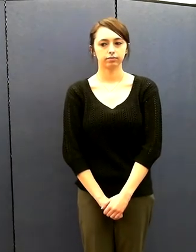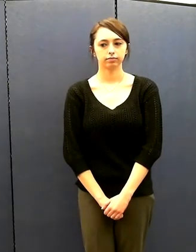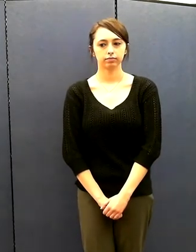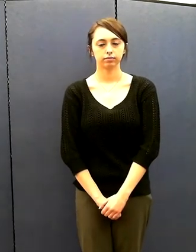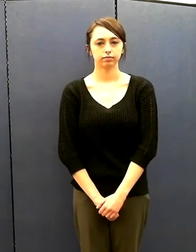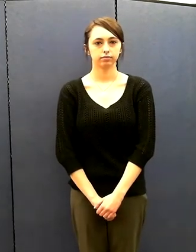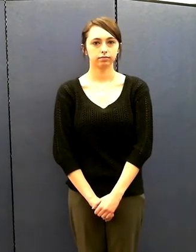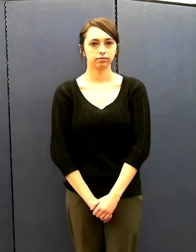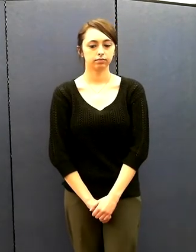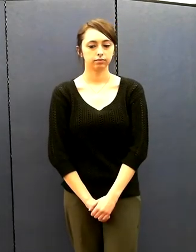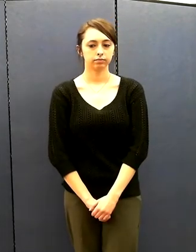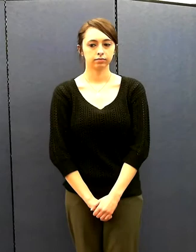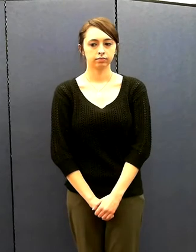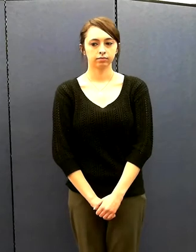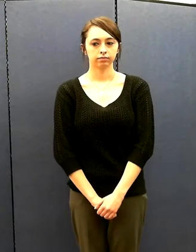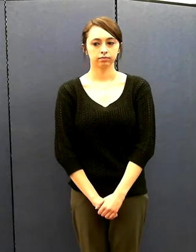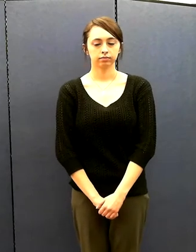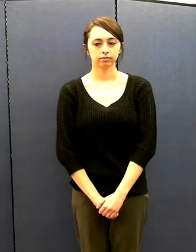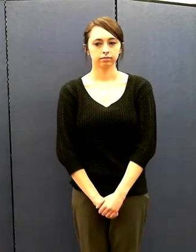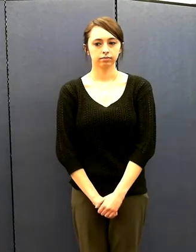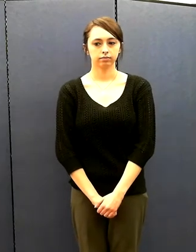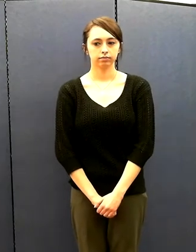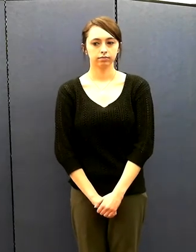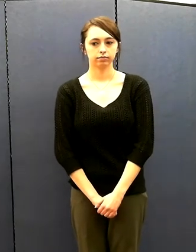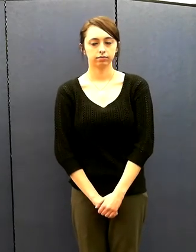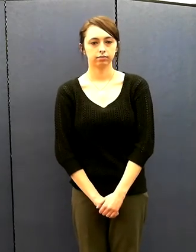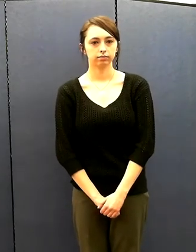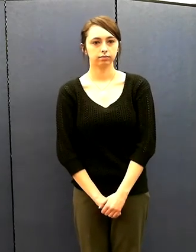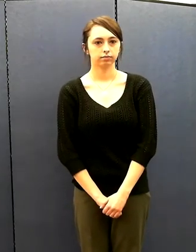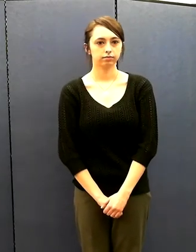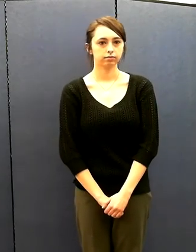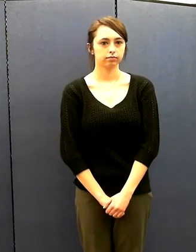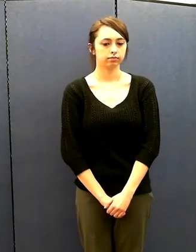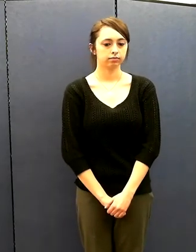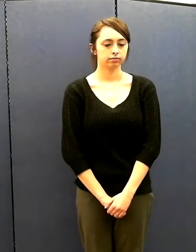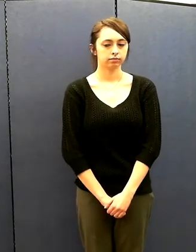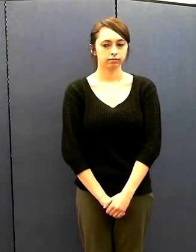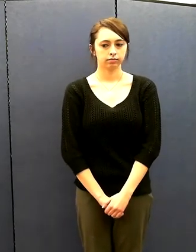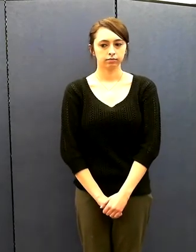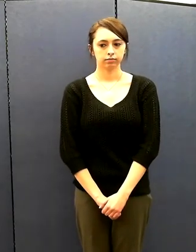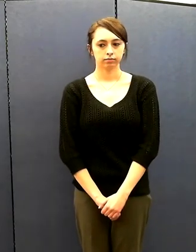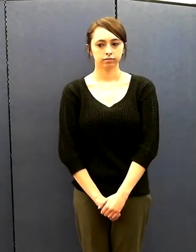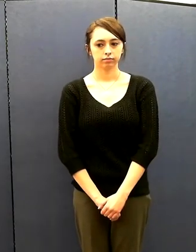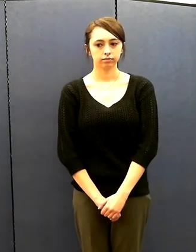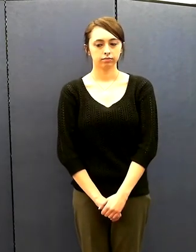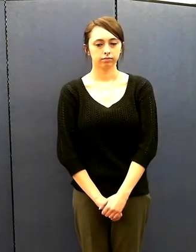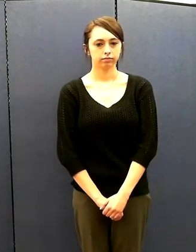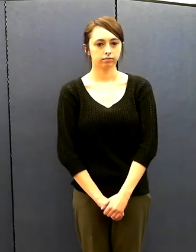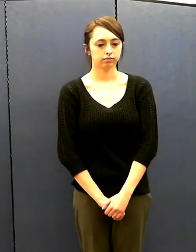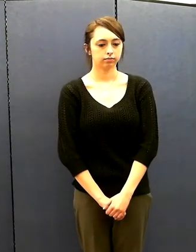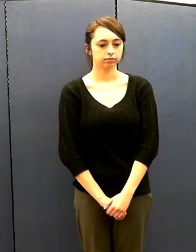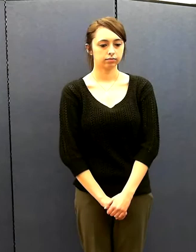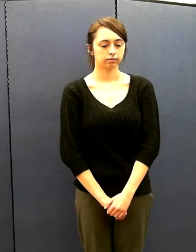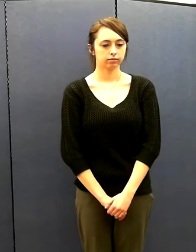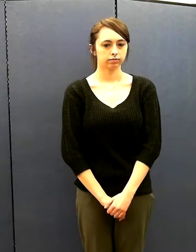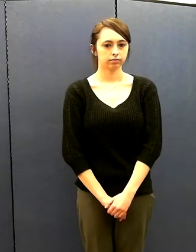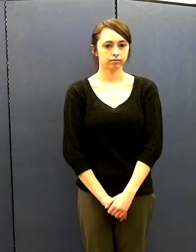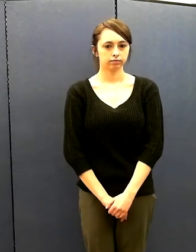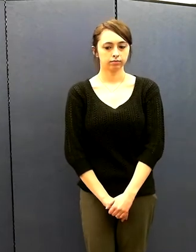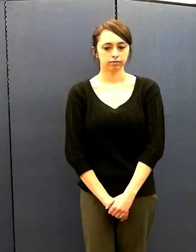It's a little ironic because in our state you can ride motorcycles without helmets, but it really is something that we